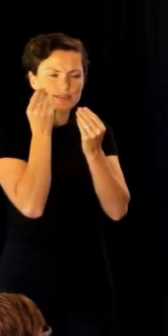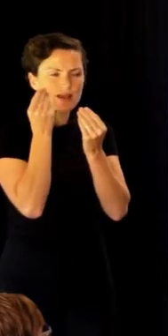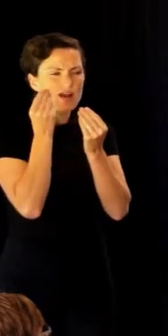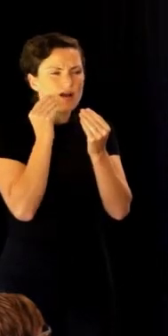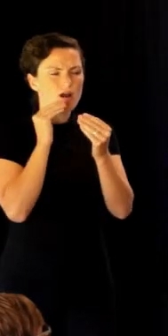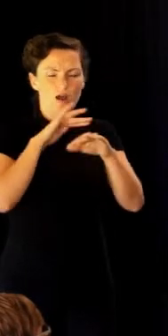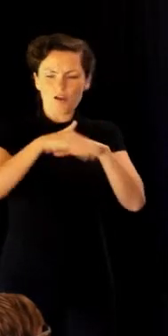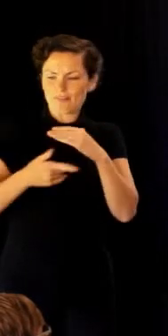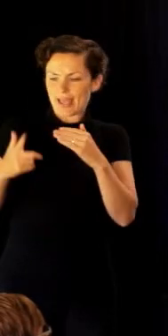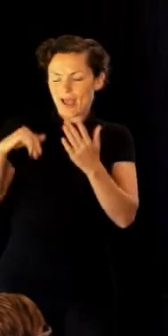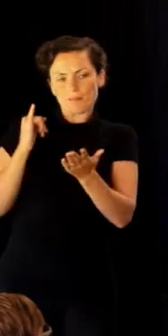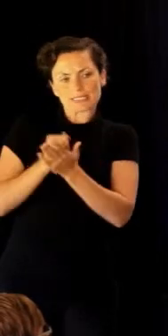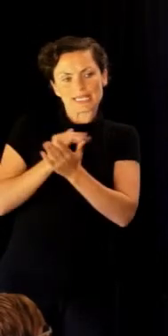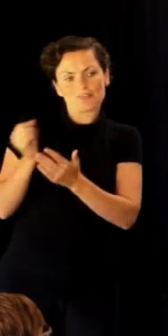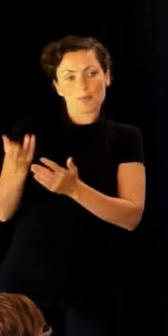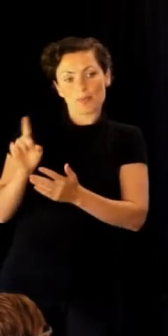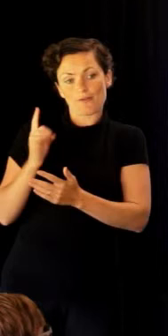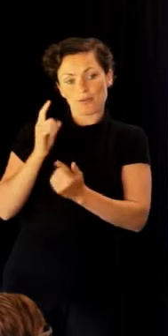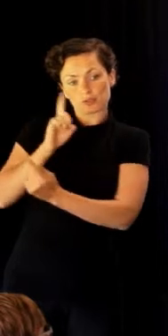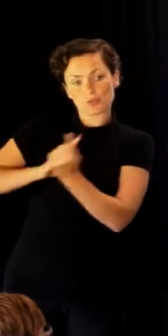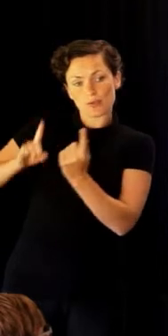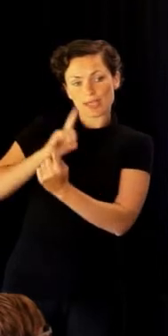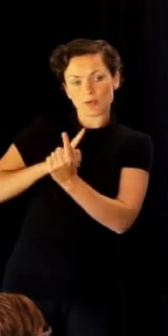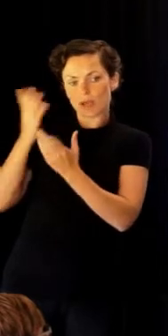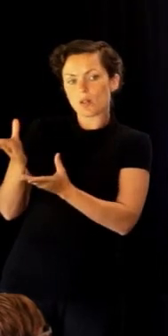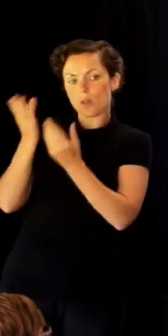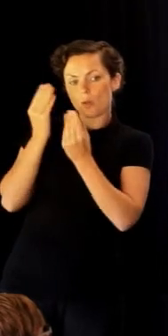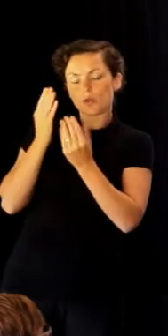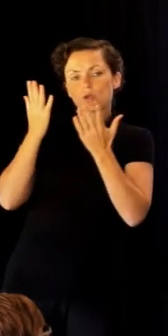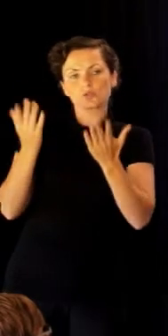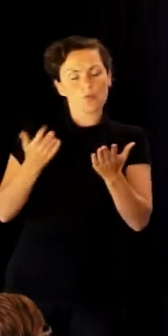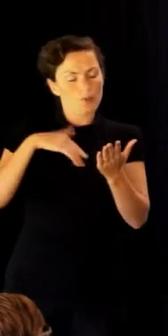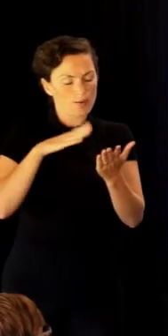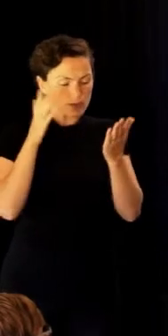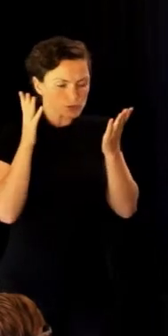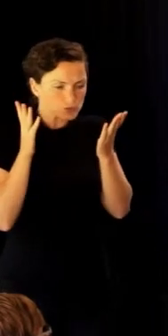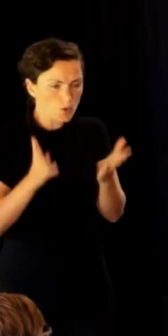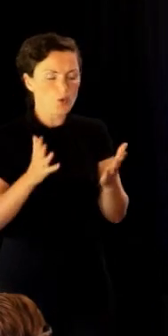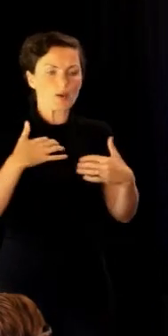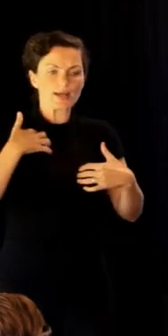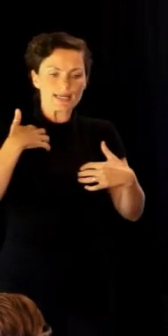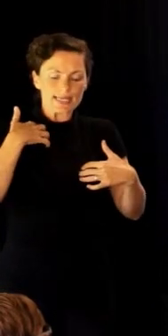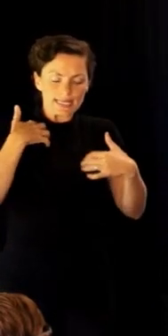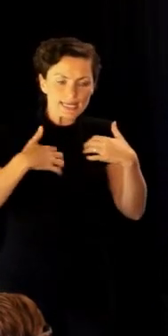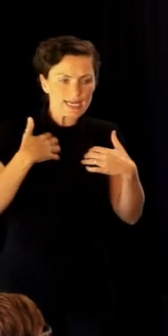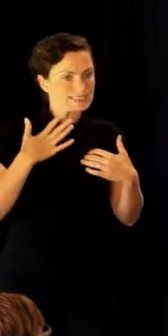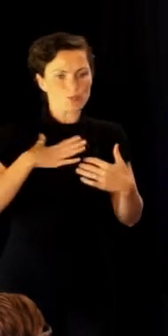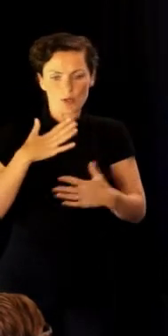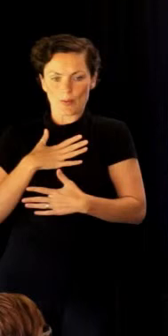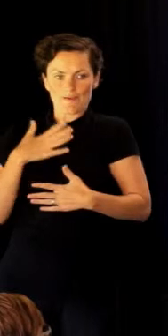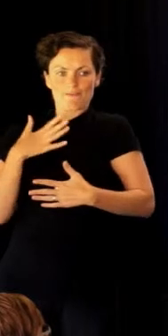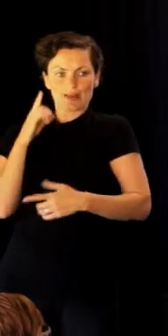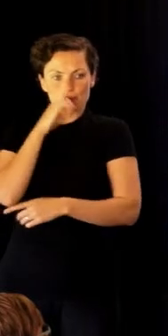mistakes that we'd made at our first hui, and we were so eager to not offend